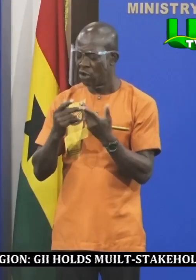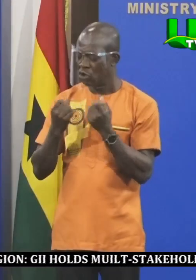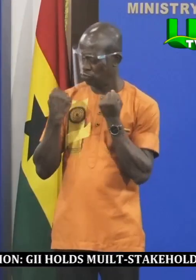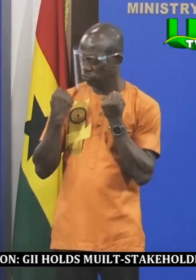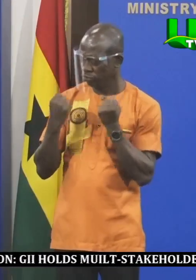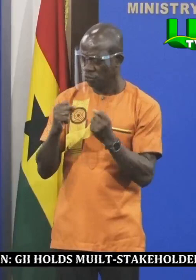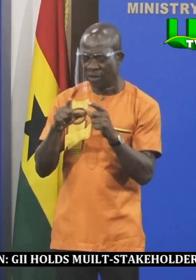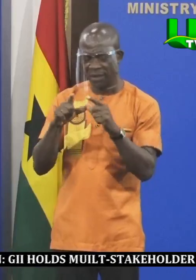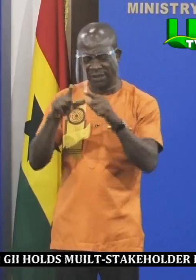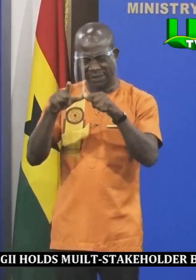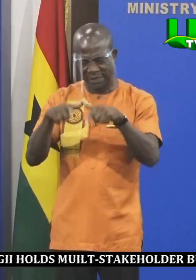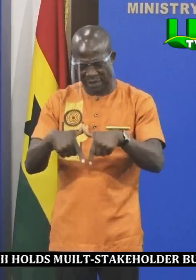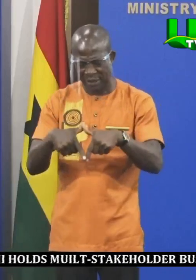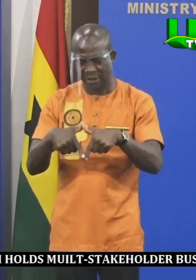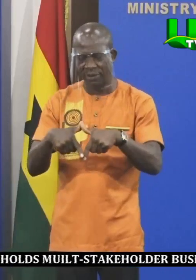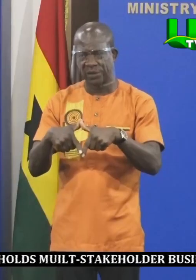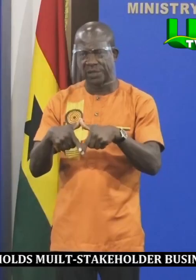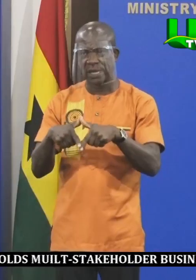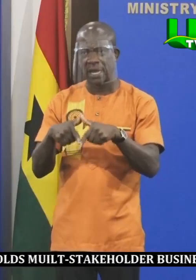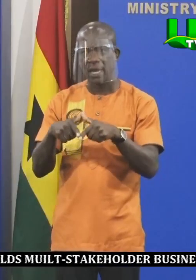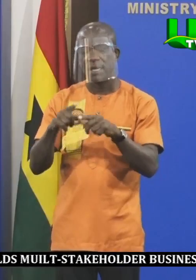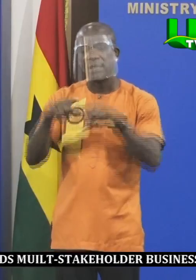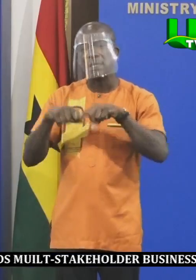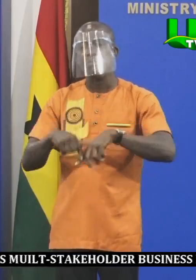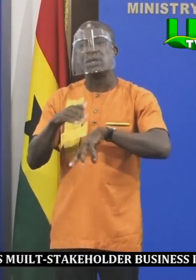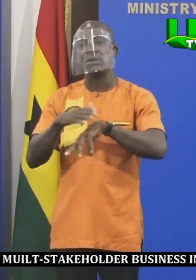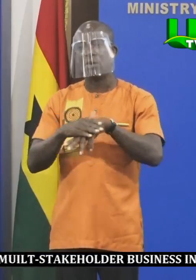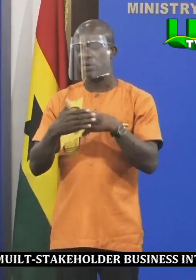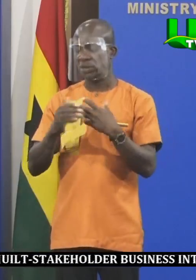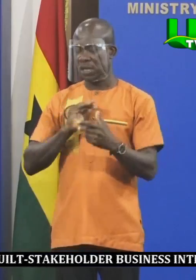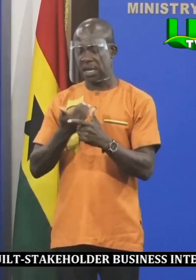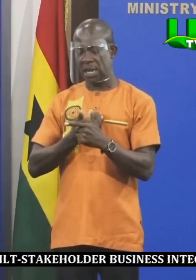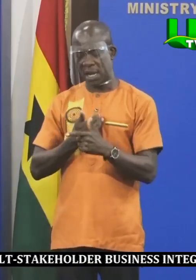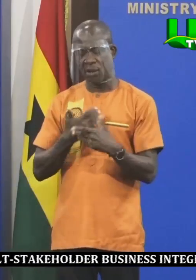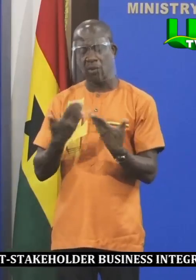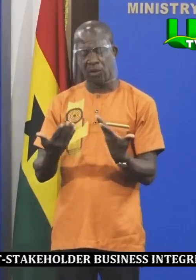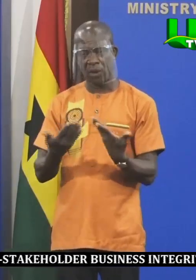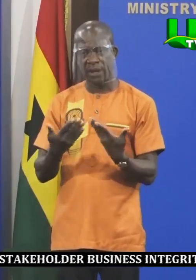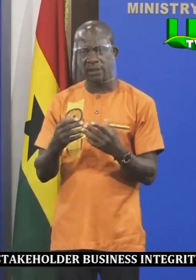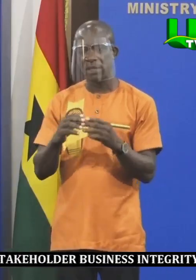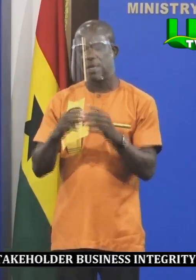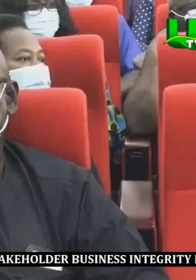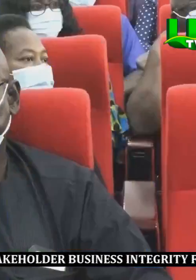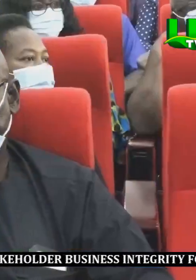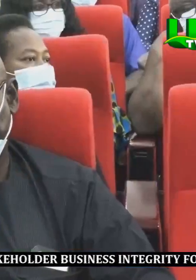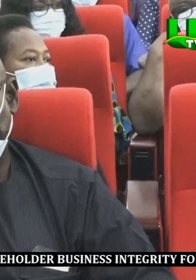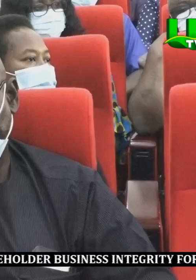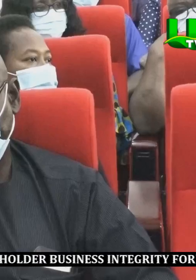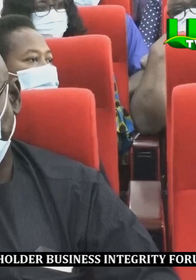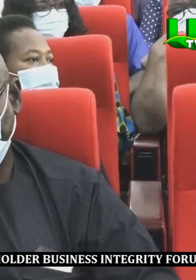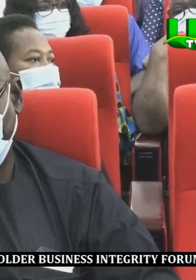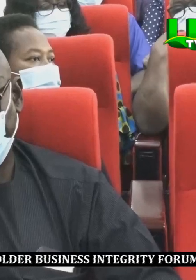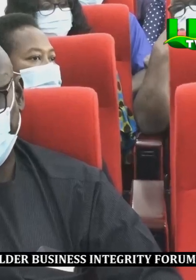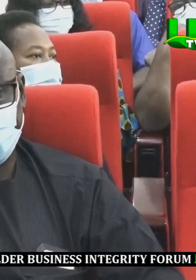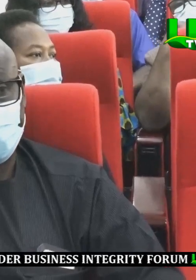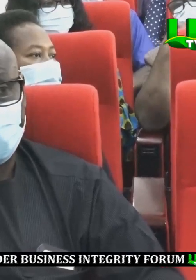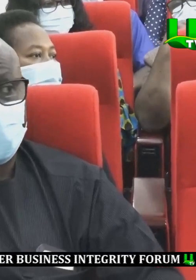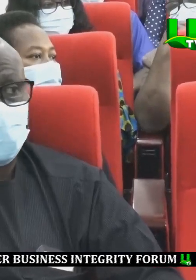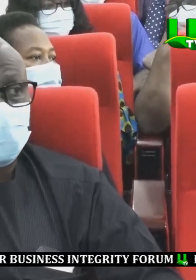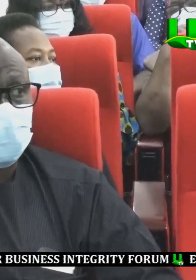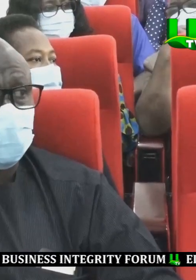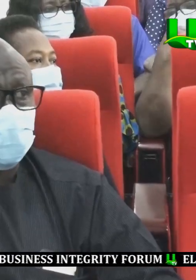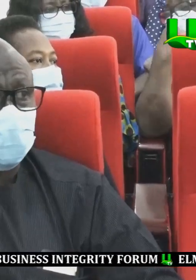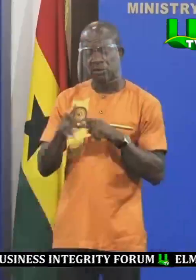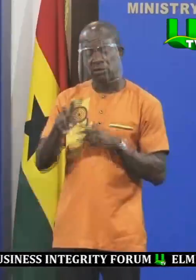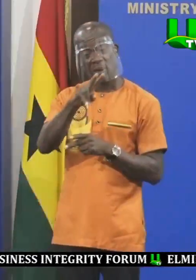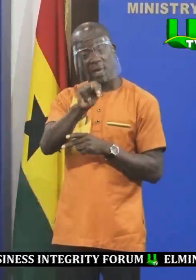starts with our electing of our MMDCs. And we have to be clear about that, we shouldn't play the ostrich game. So MPP is